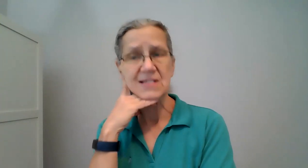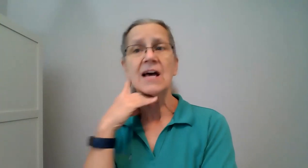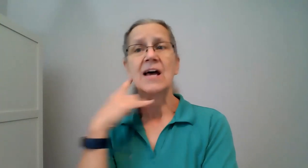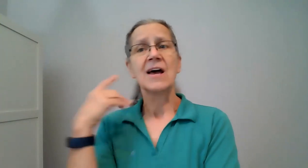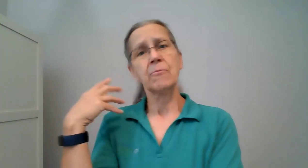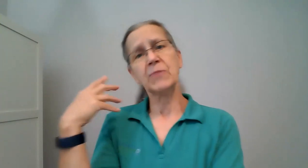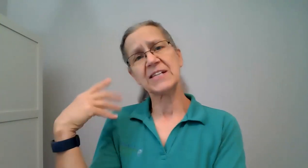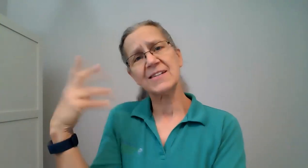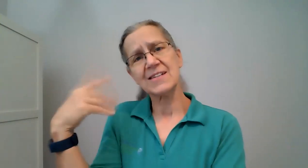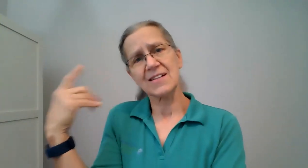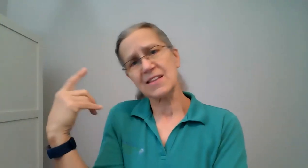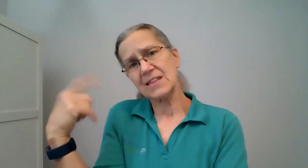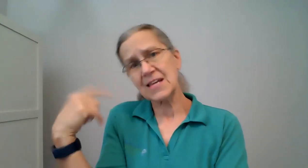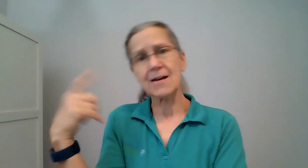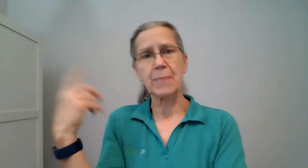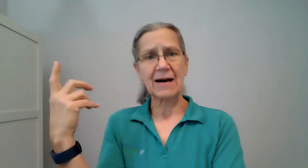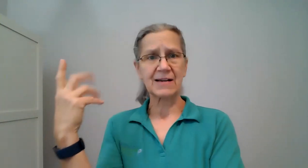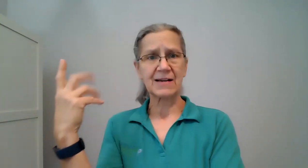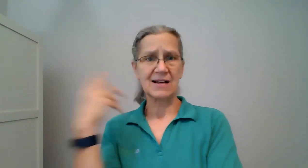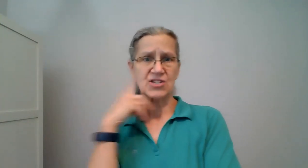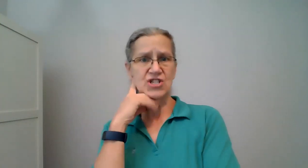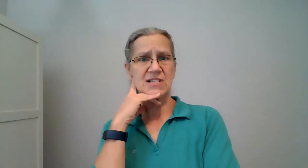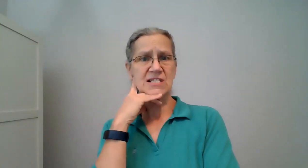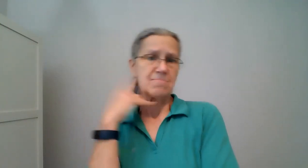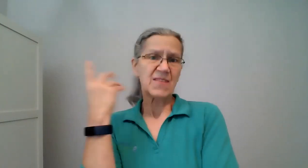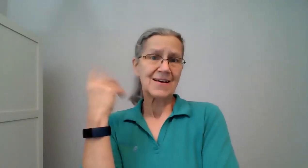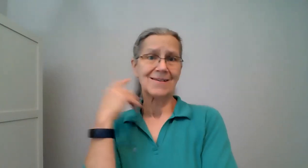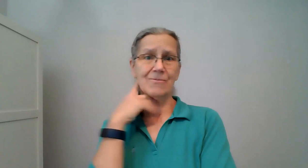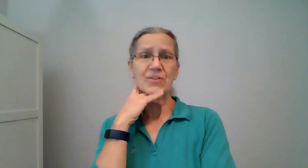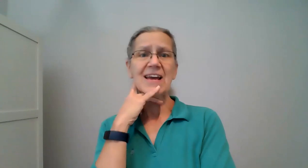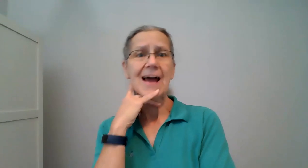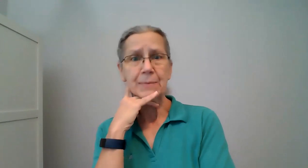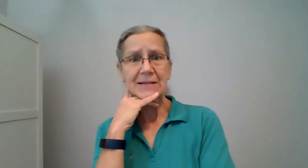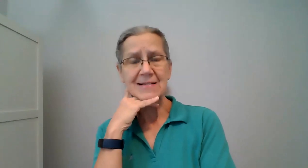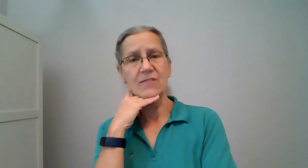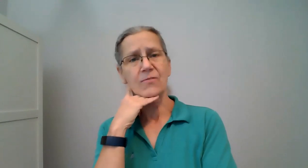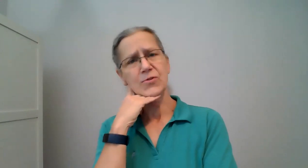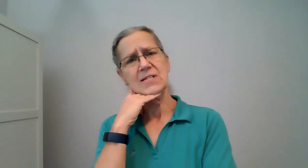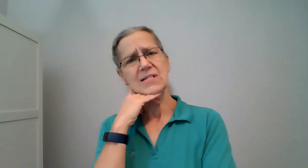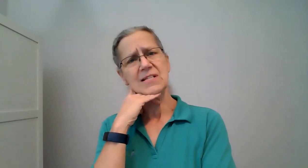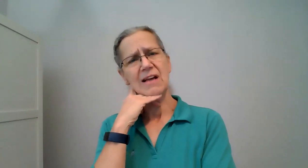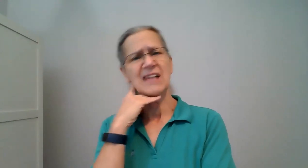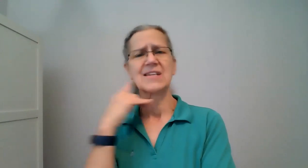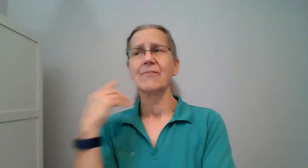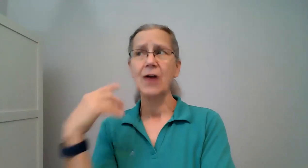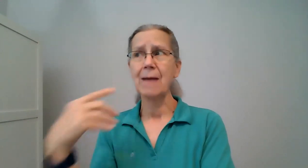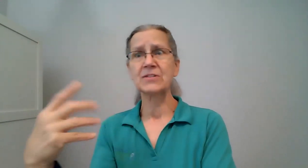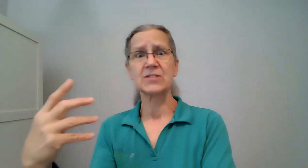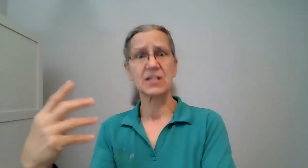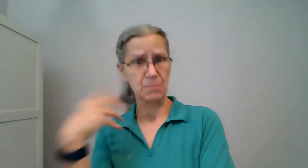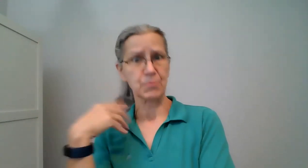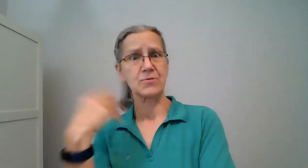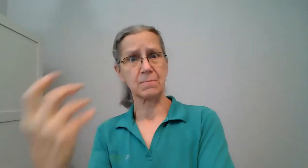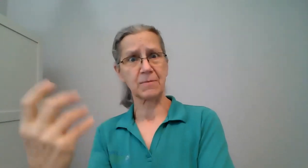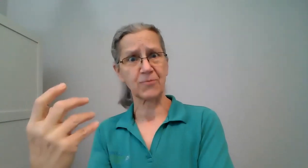we tend to think about it as just well that happens versus has it ever happened to this person before